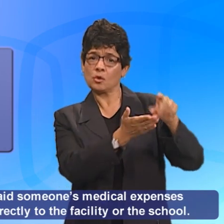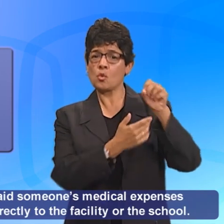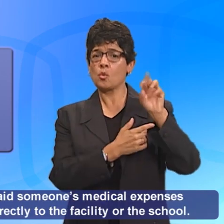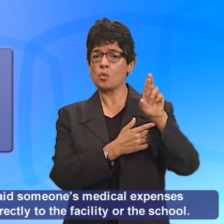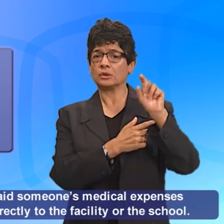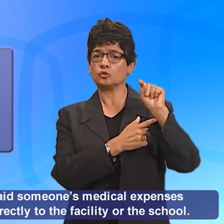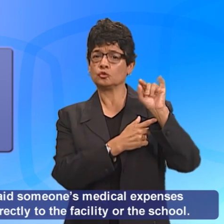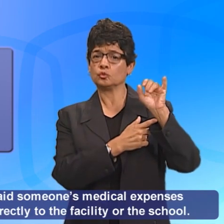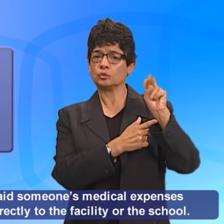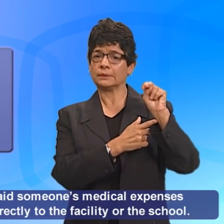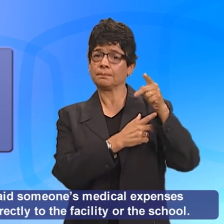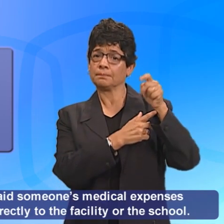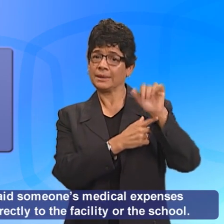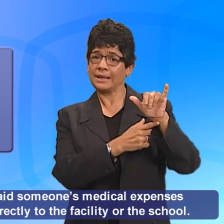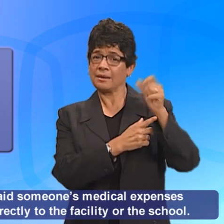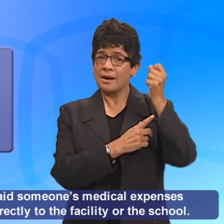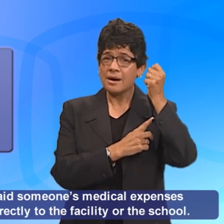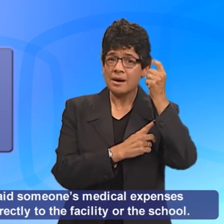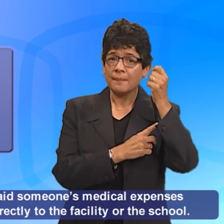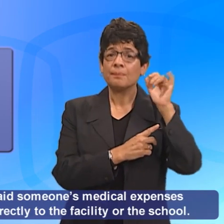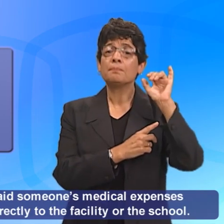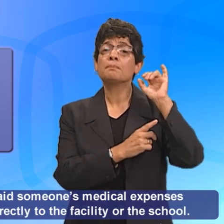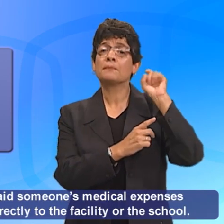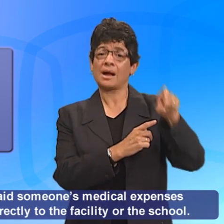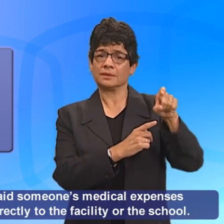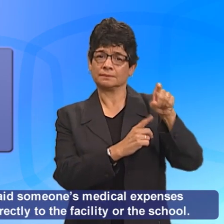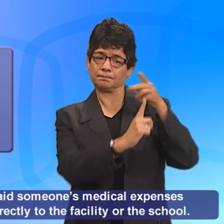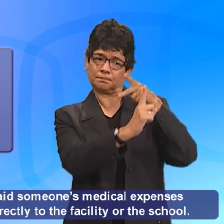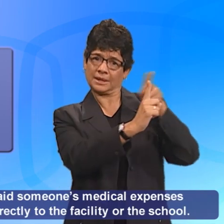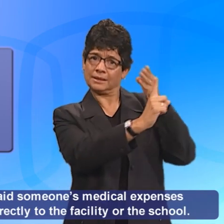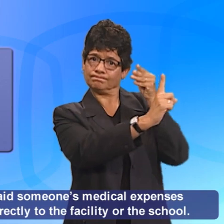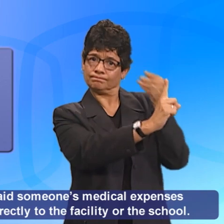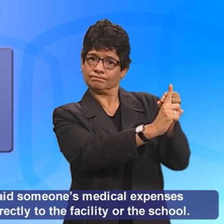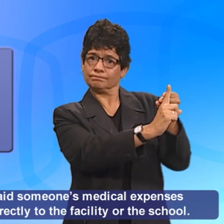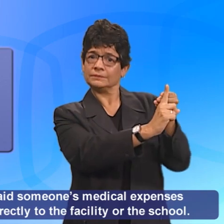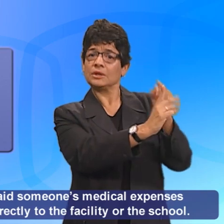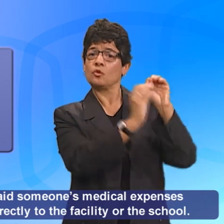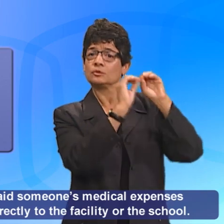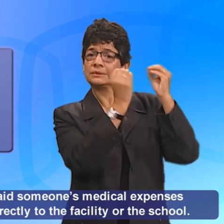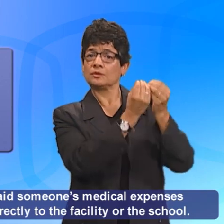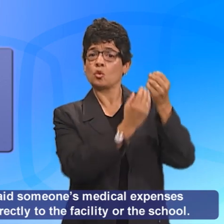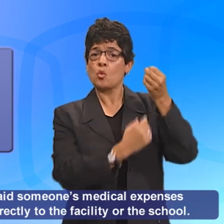paid someone's medical expenses or tuition directly to the facility or the school.